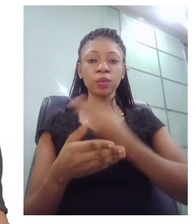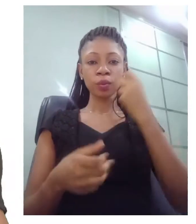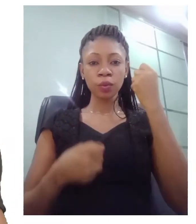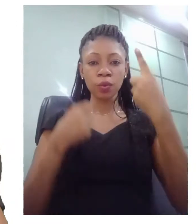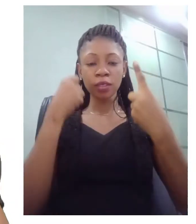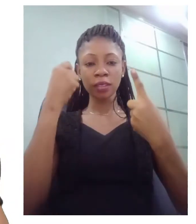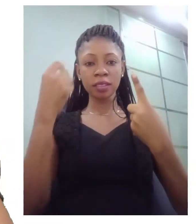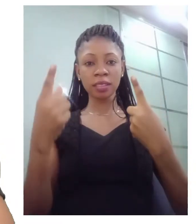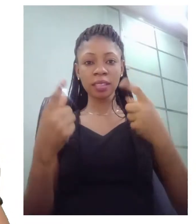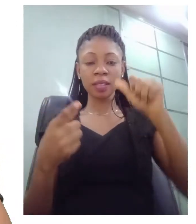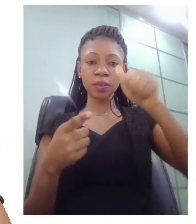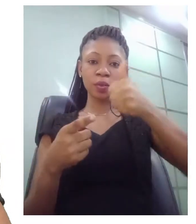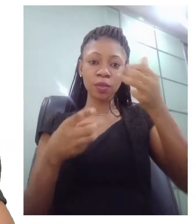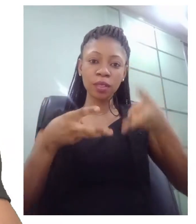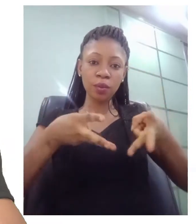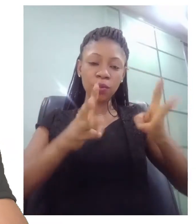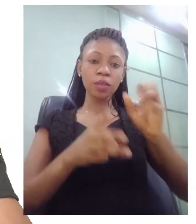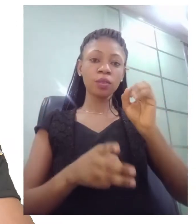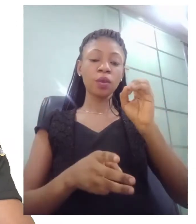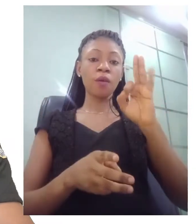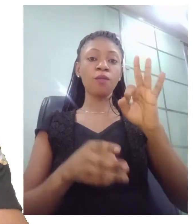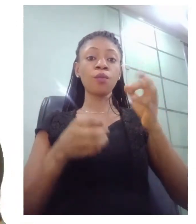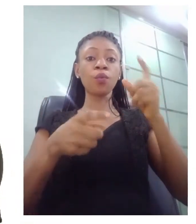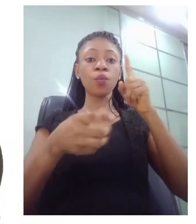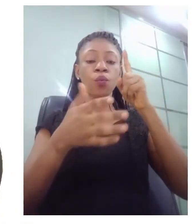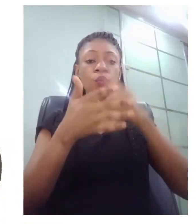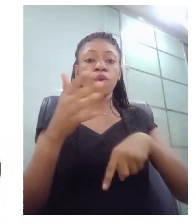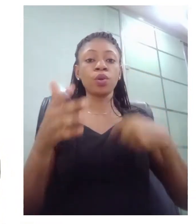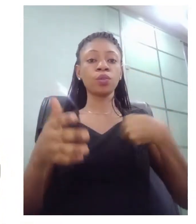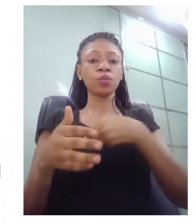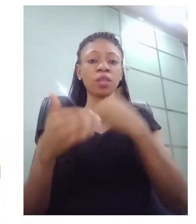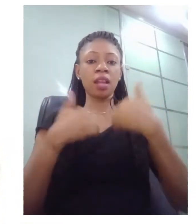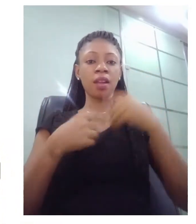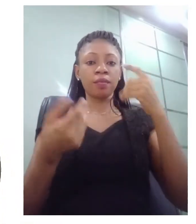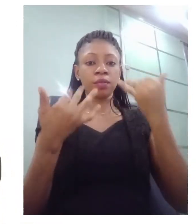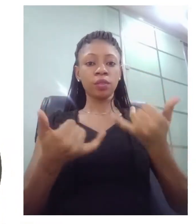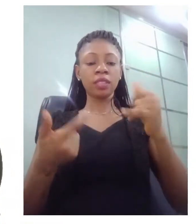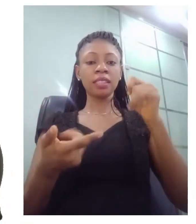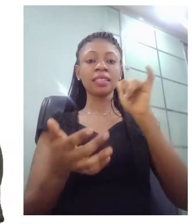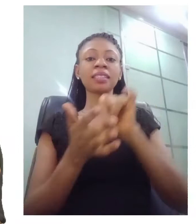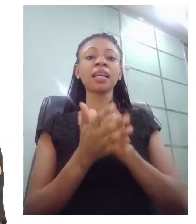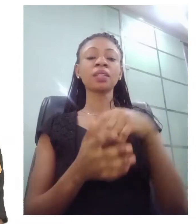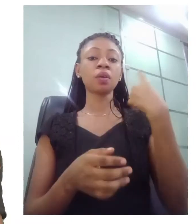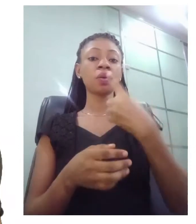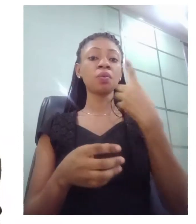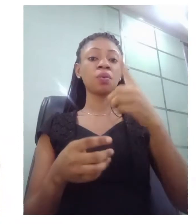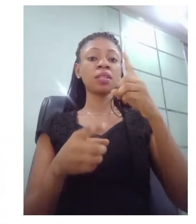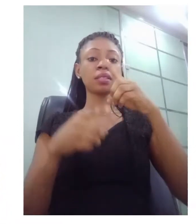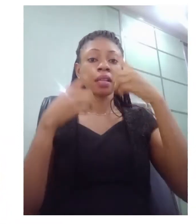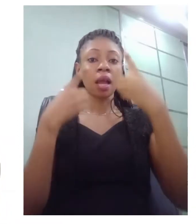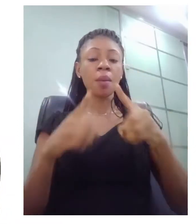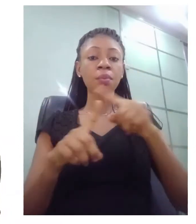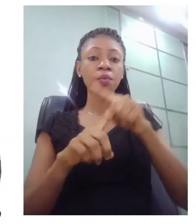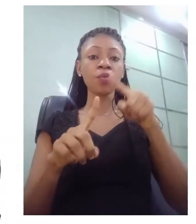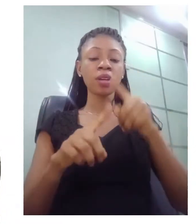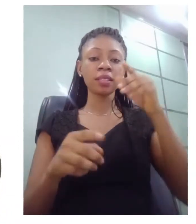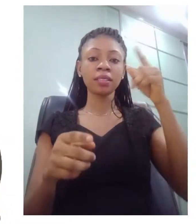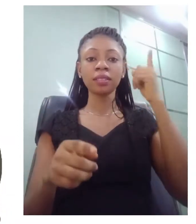when a deaf child is first of all introduced into the school where the teacher